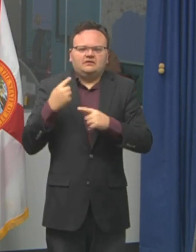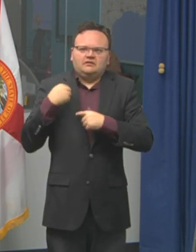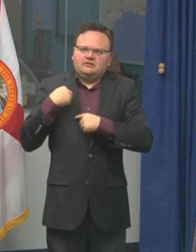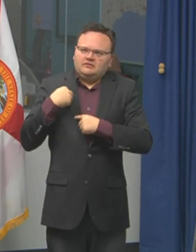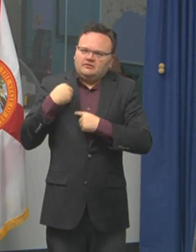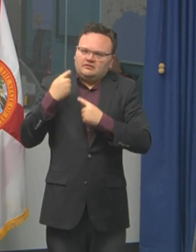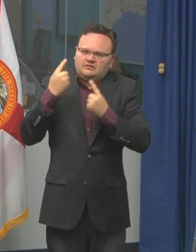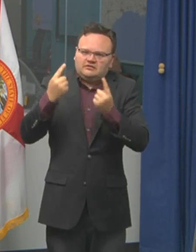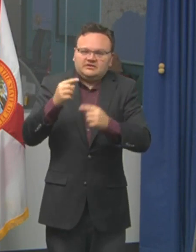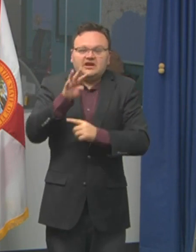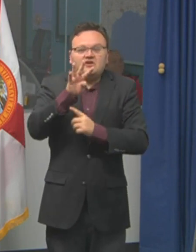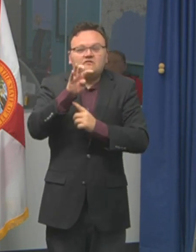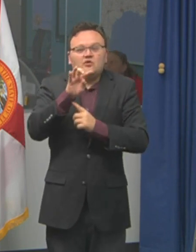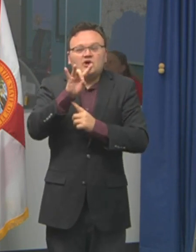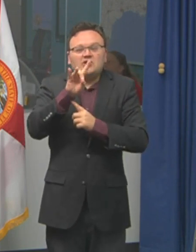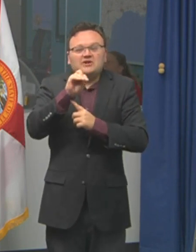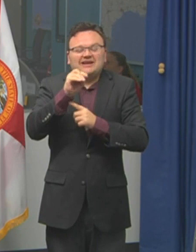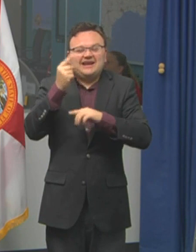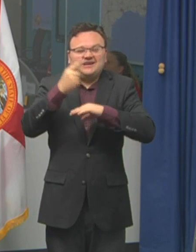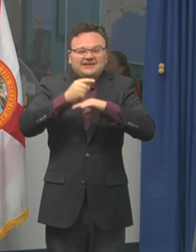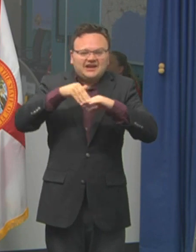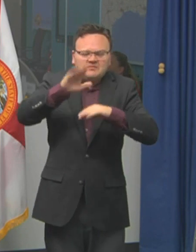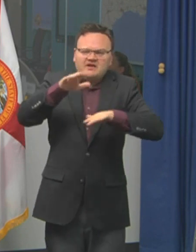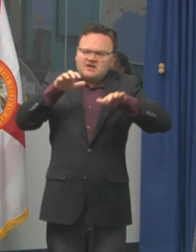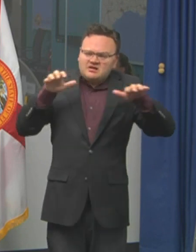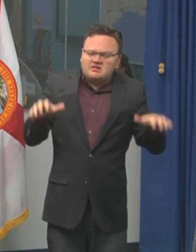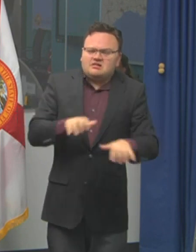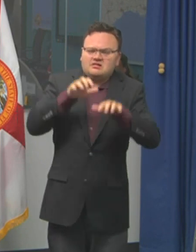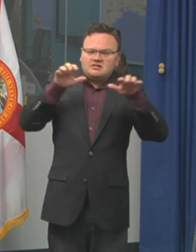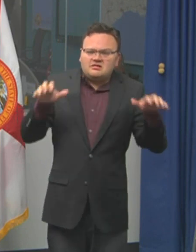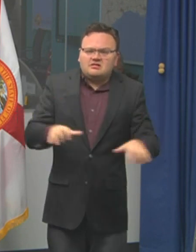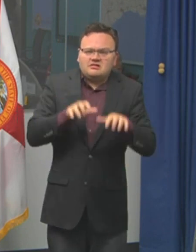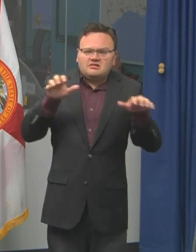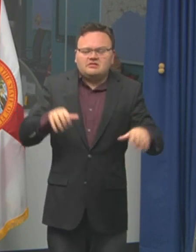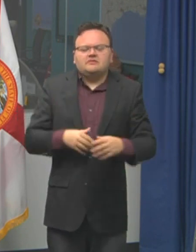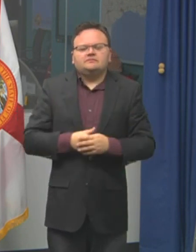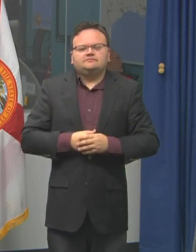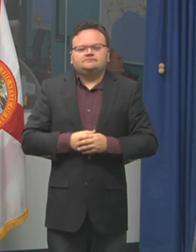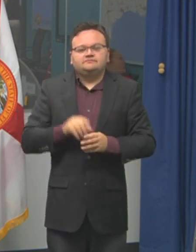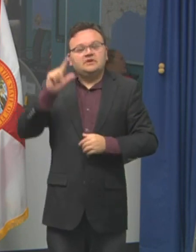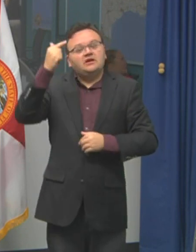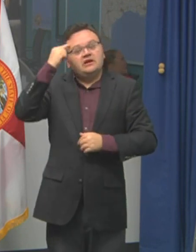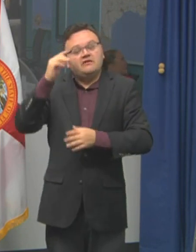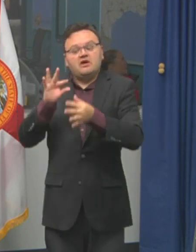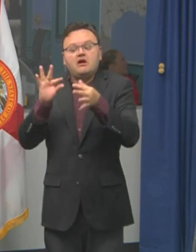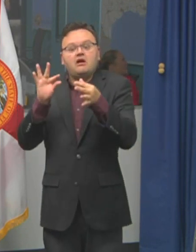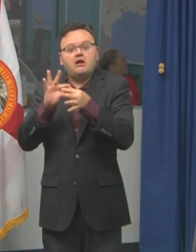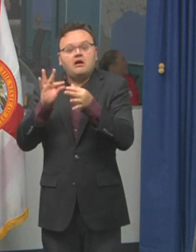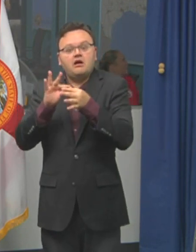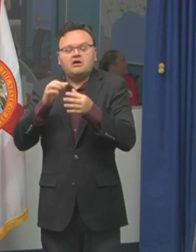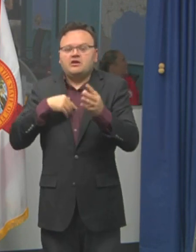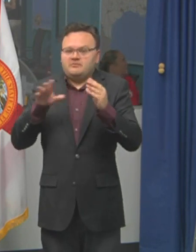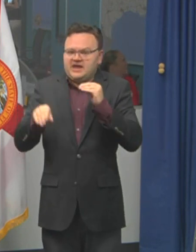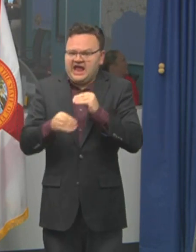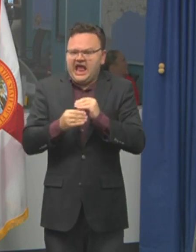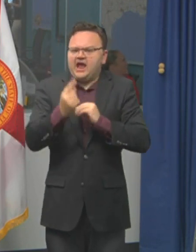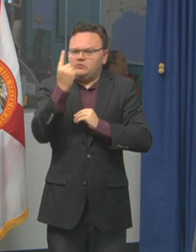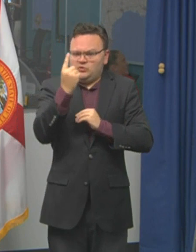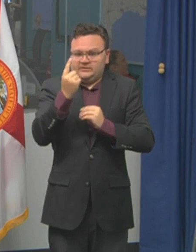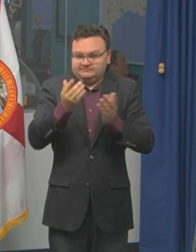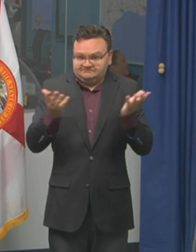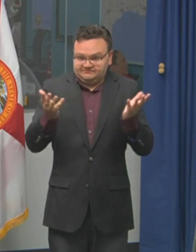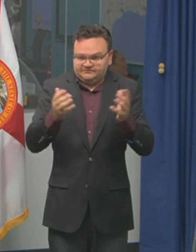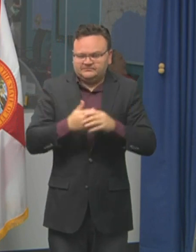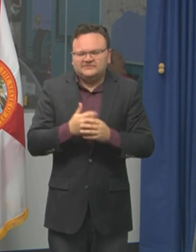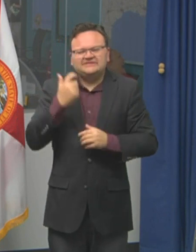well over 480 days now straight. The only thing that I would add to the governor's comments here is I did when I got back yesterday from